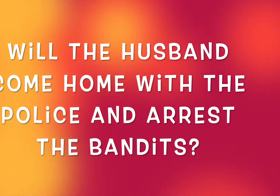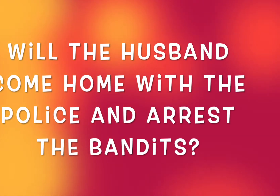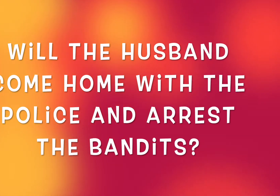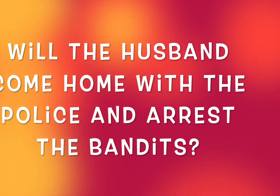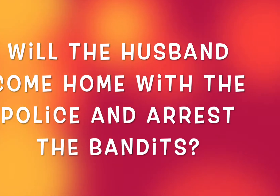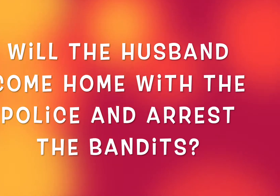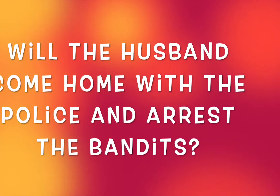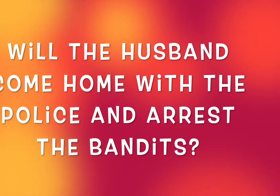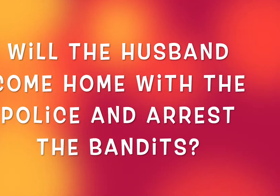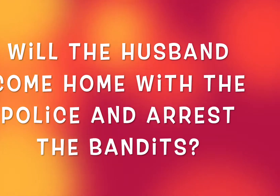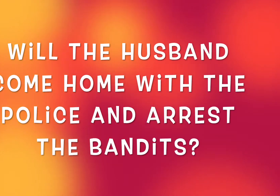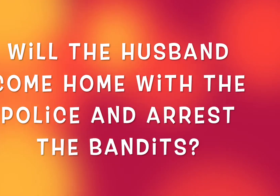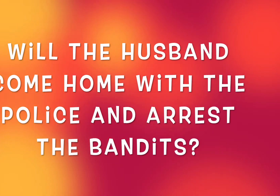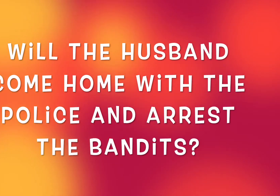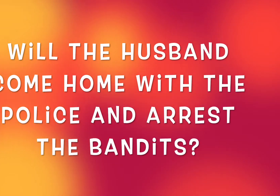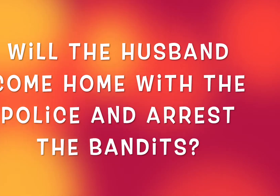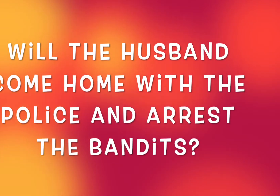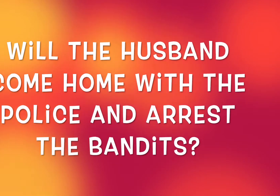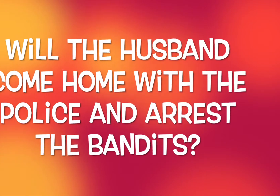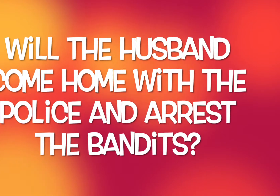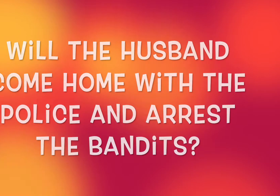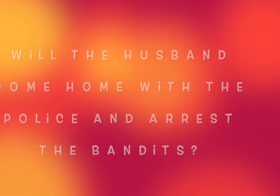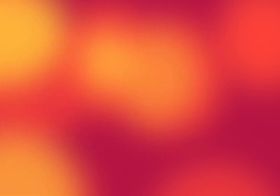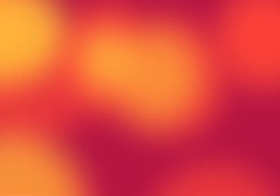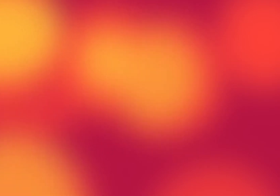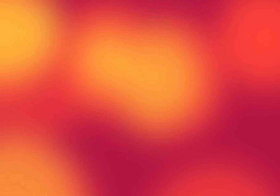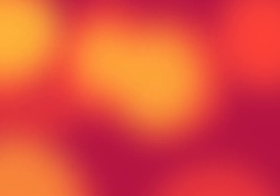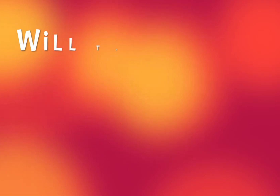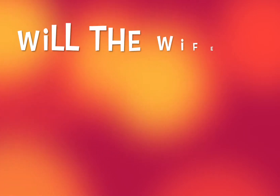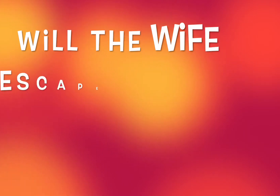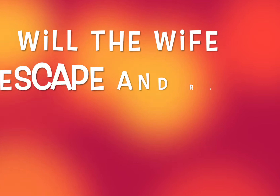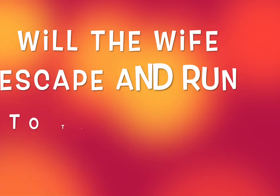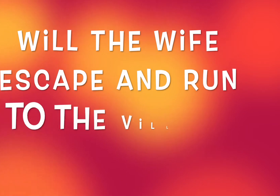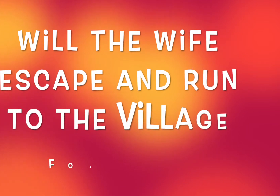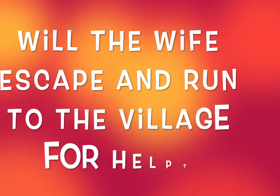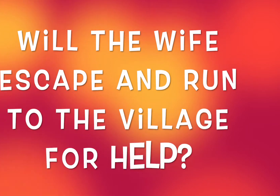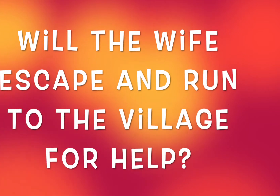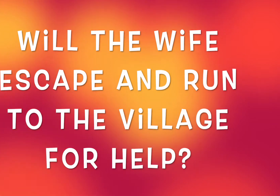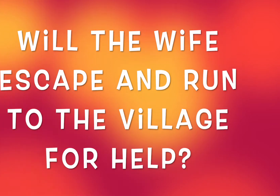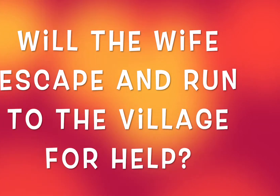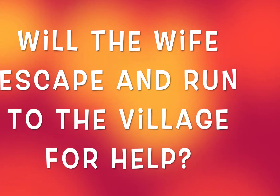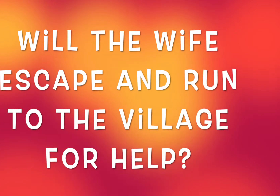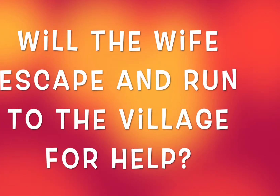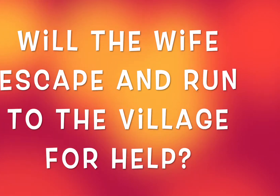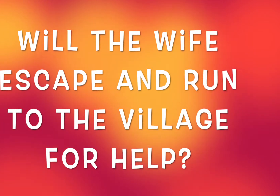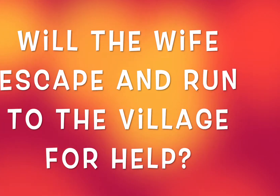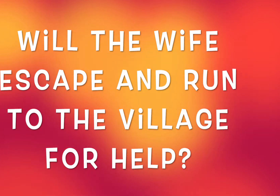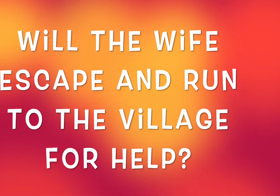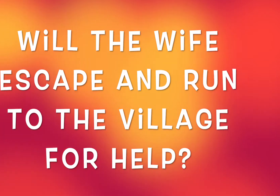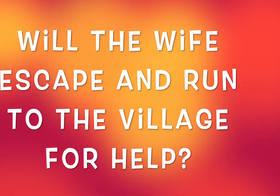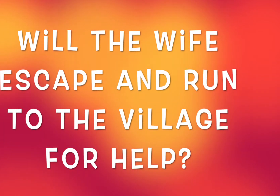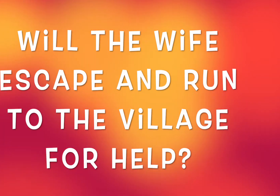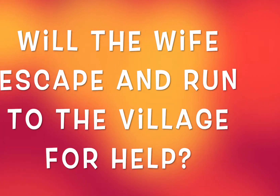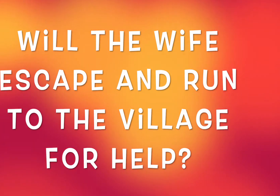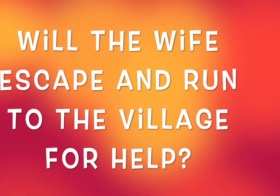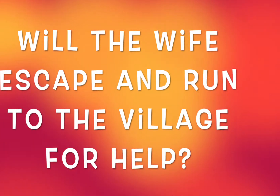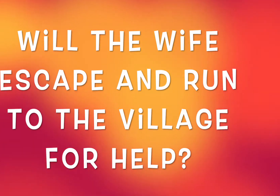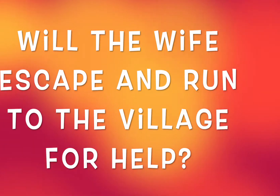home with the police and arrest the bandits? Will the wife escape and run to the village for